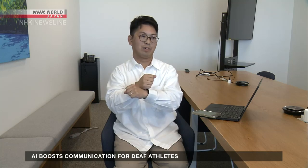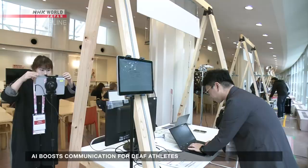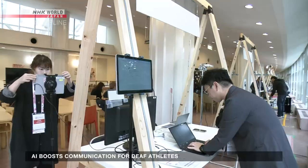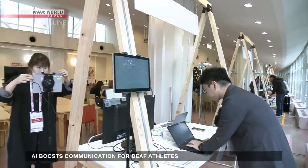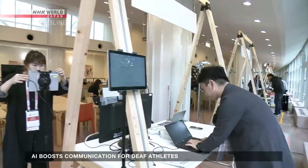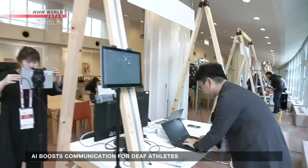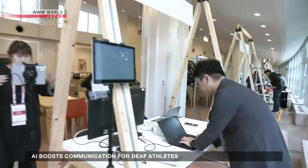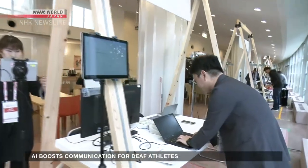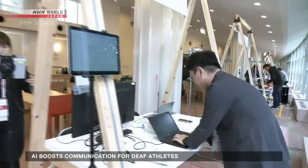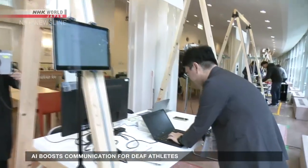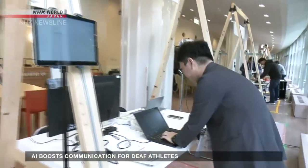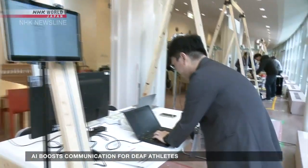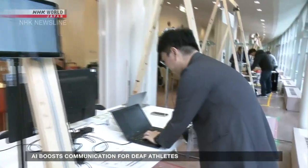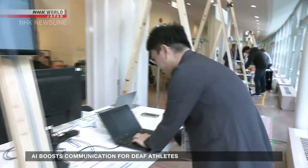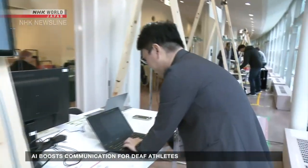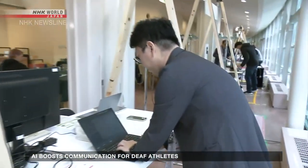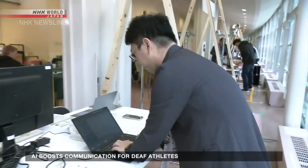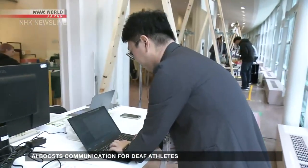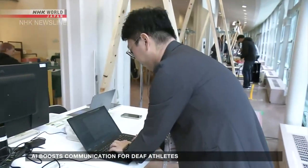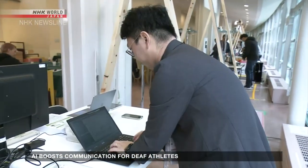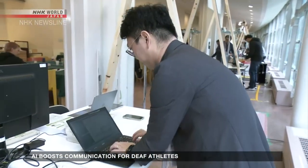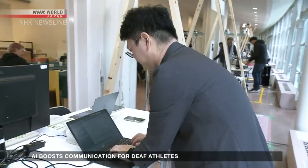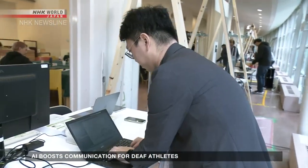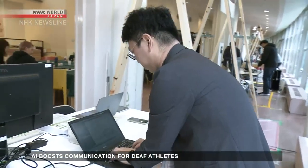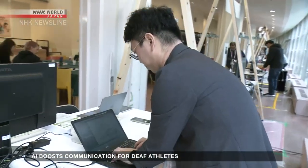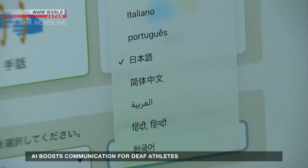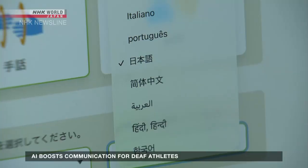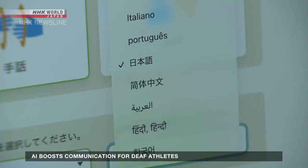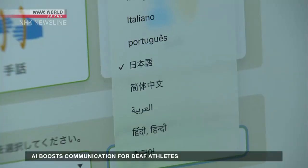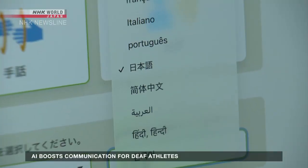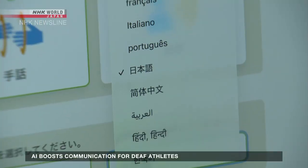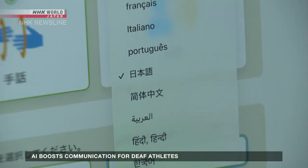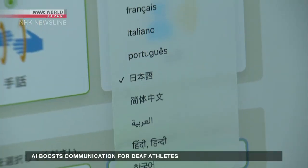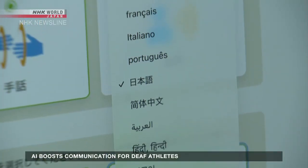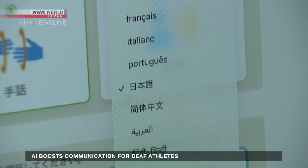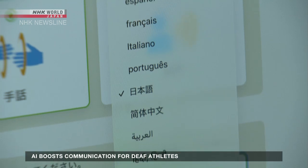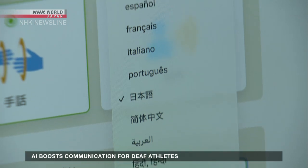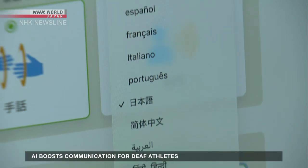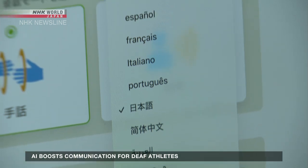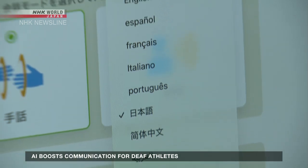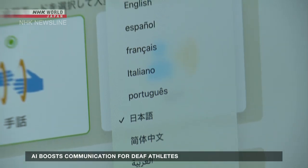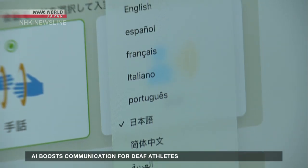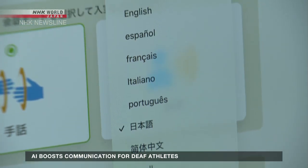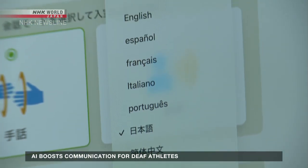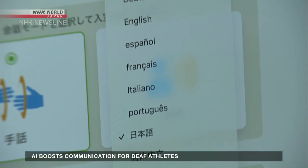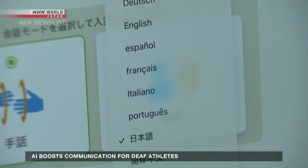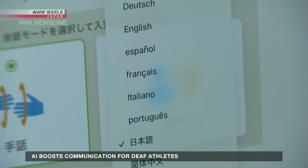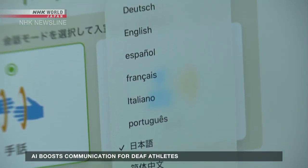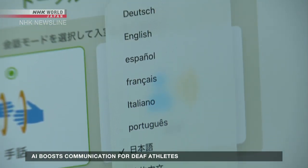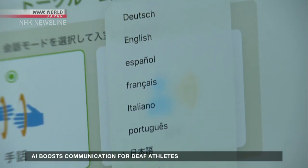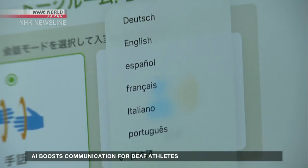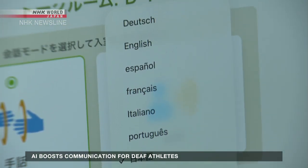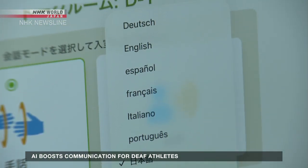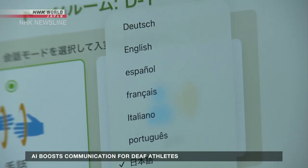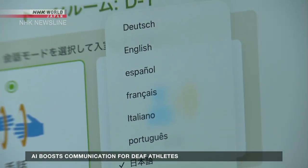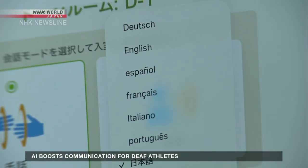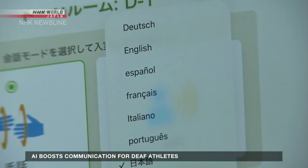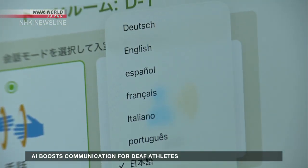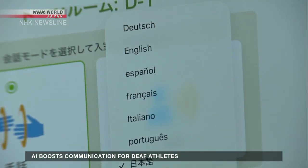The system was up and running in time for the opening ceremony, translating sign language into 11 languages.